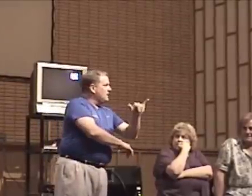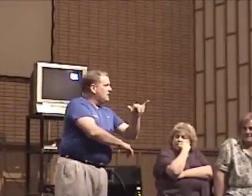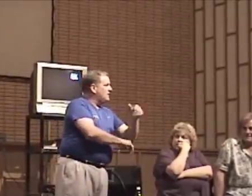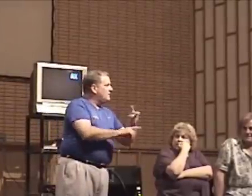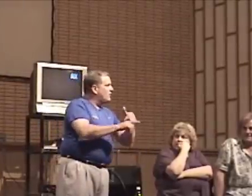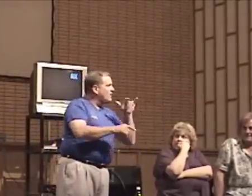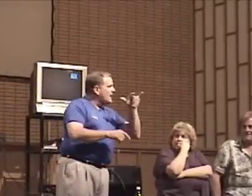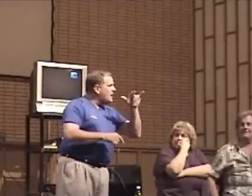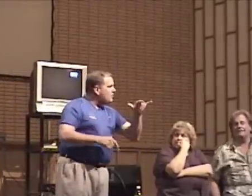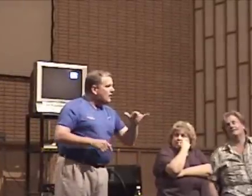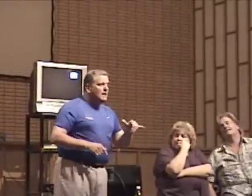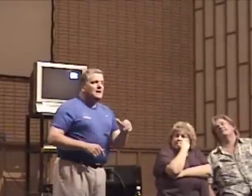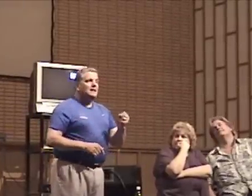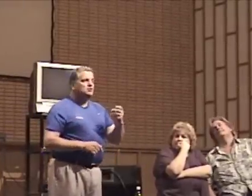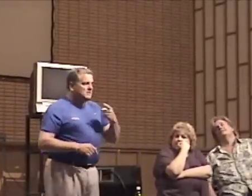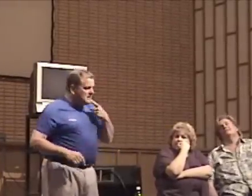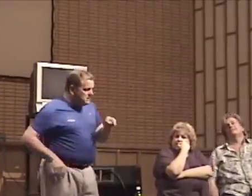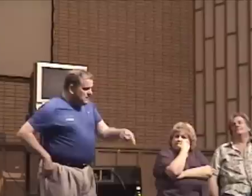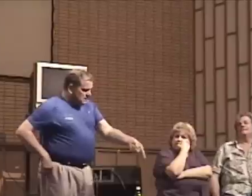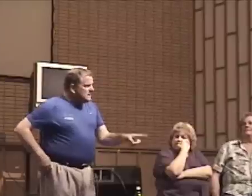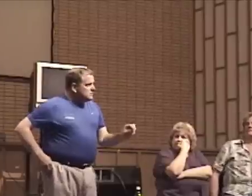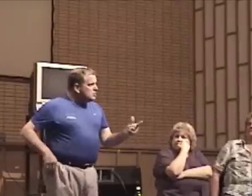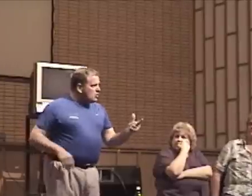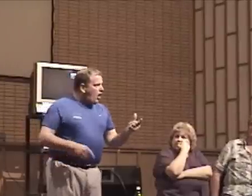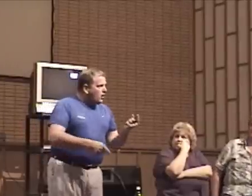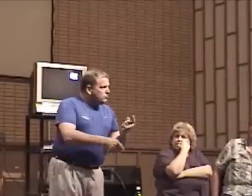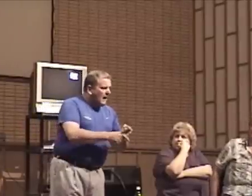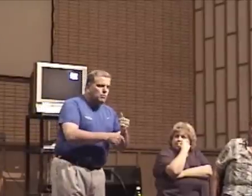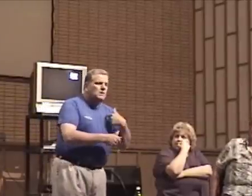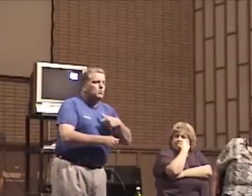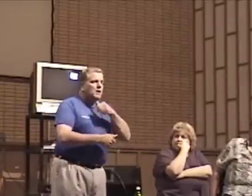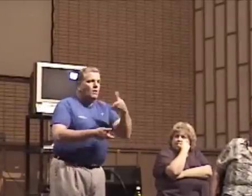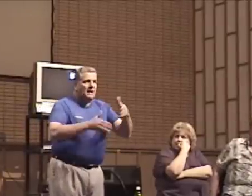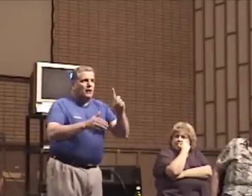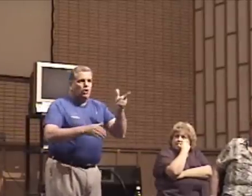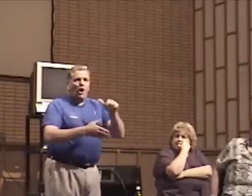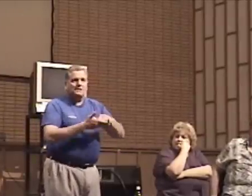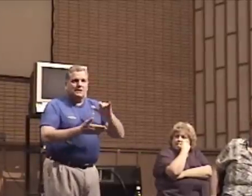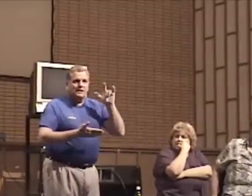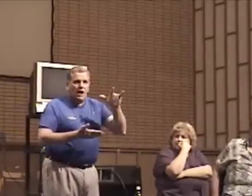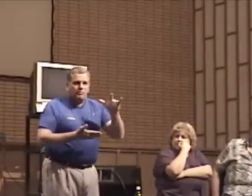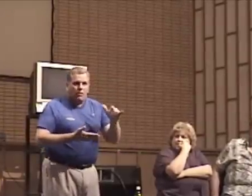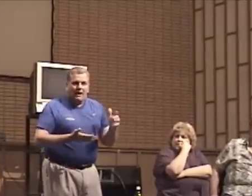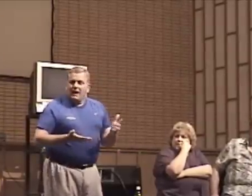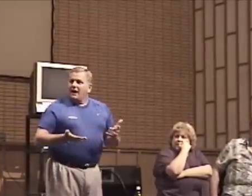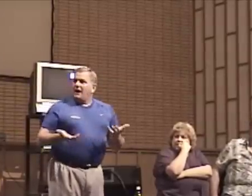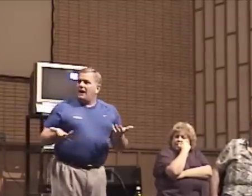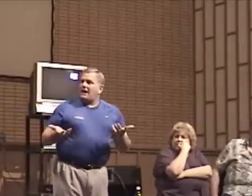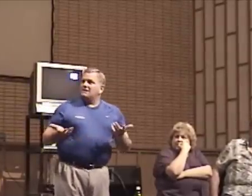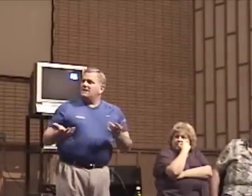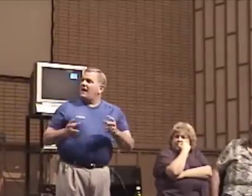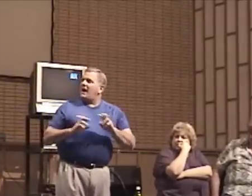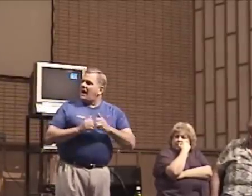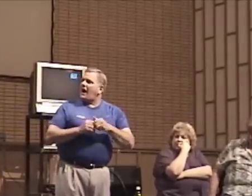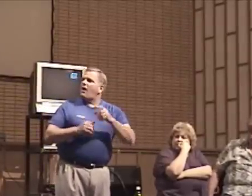on the airport. And she said, this is a dog fight. We don't allow dogs in the airport. And I said, how